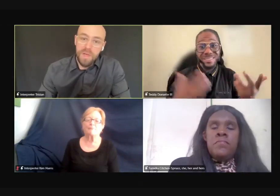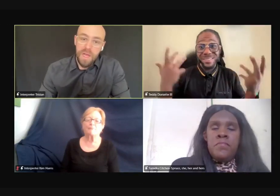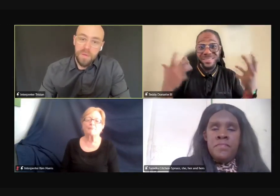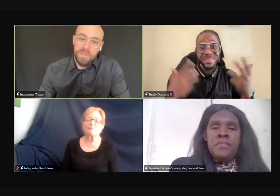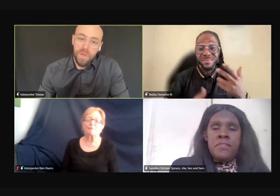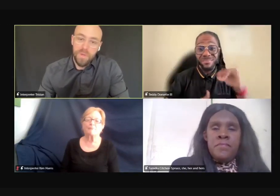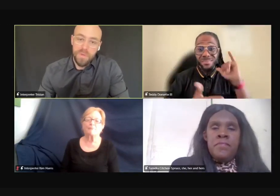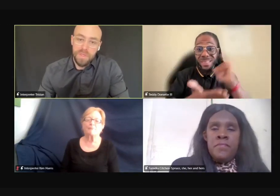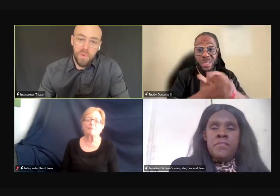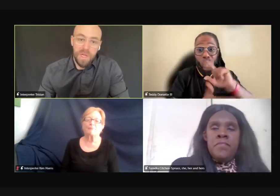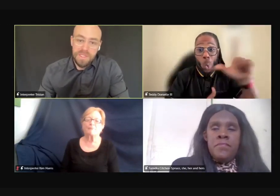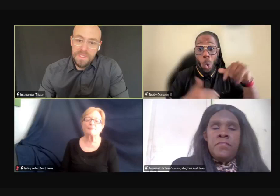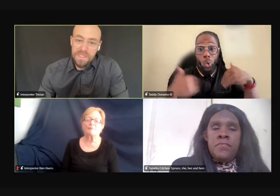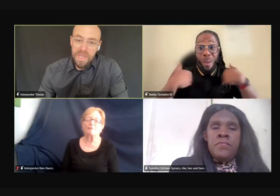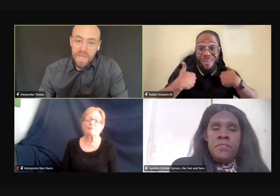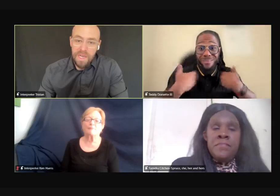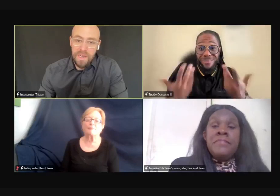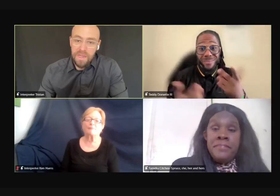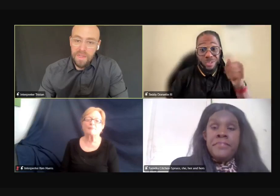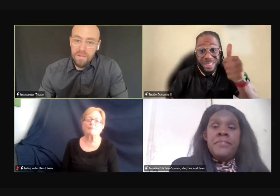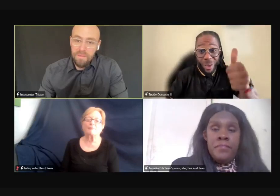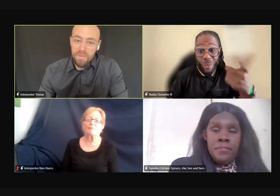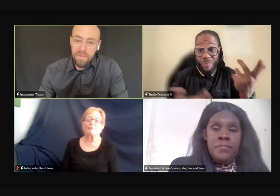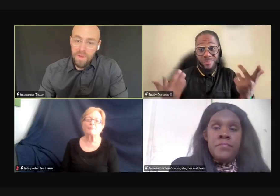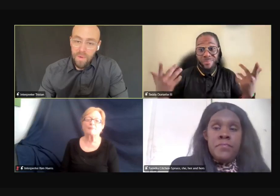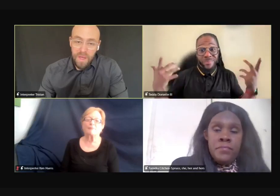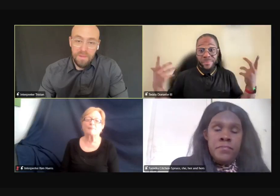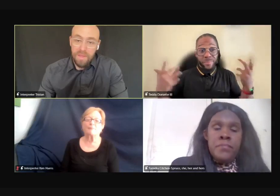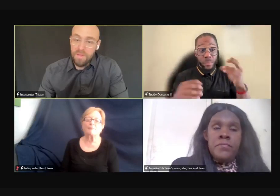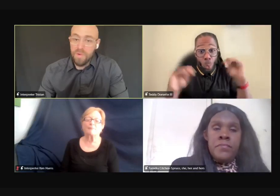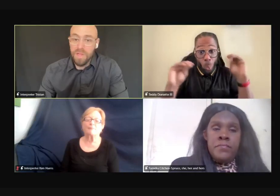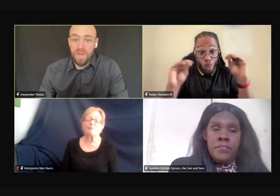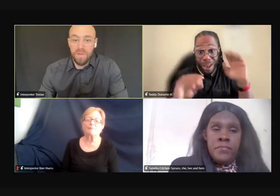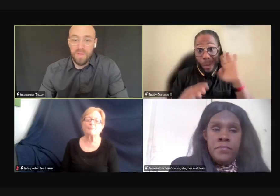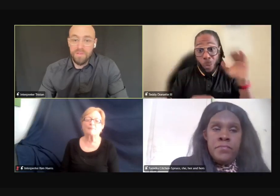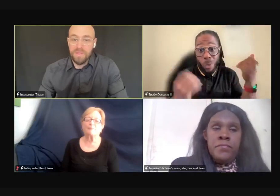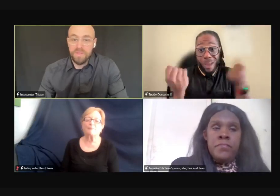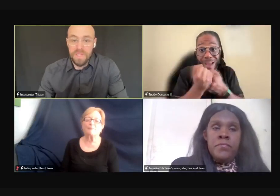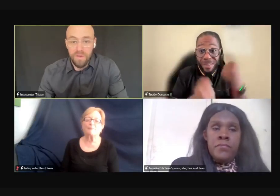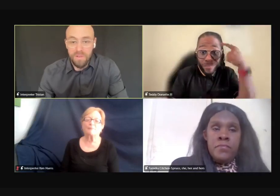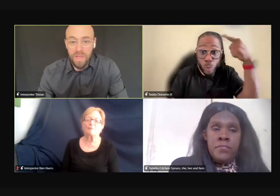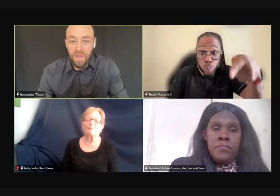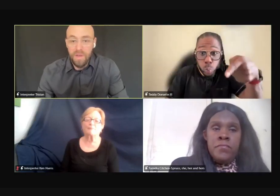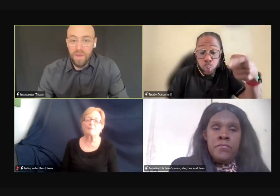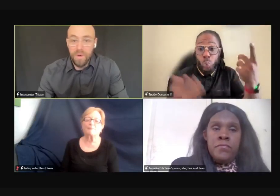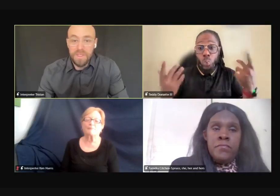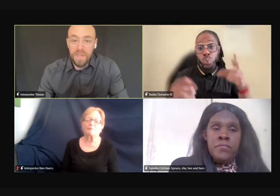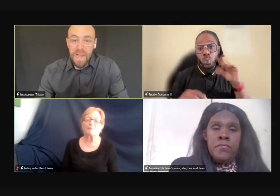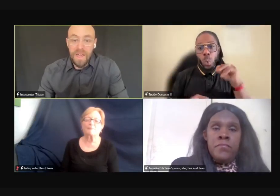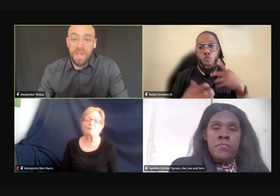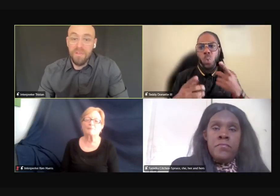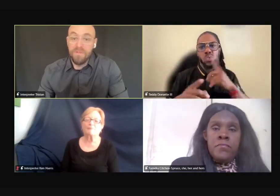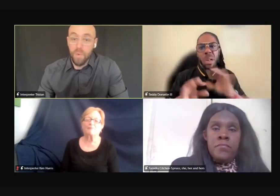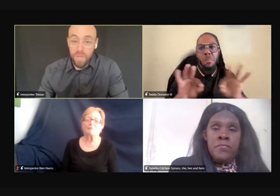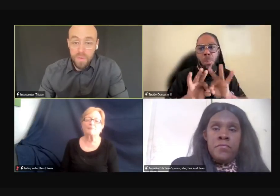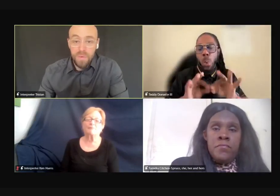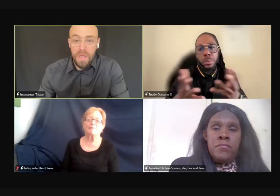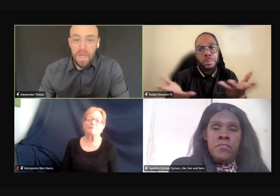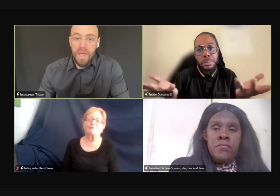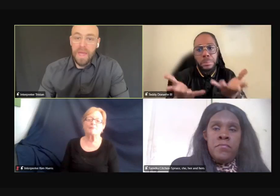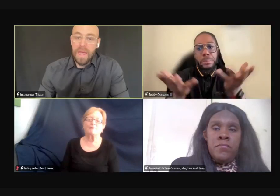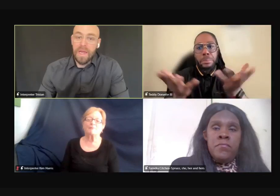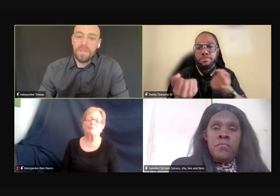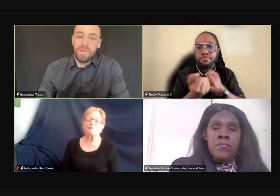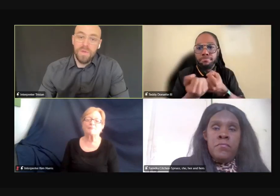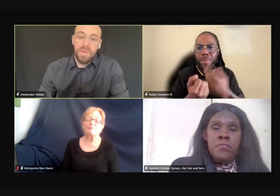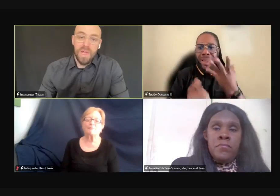yourself, um, to go through this process. And, you know, really all you have is yourself. No one's going to advocate for you.